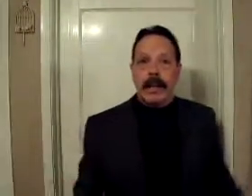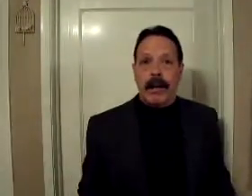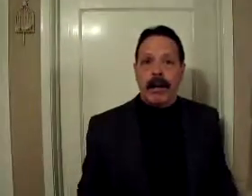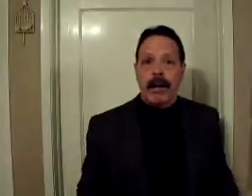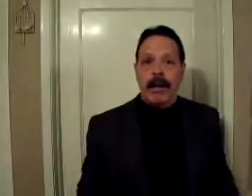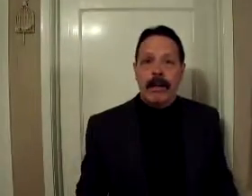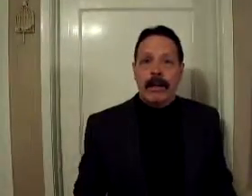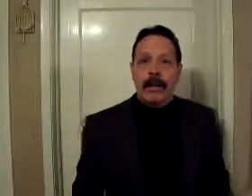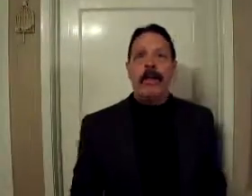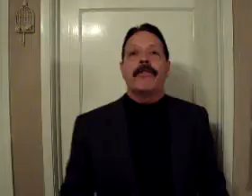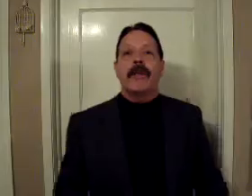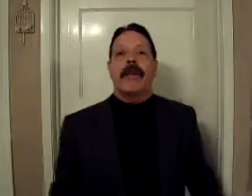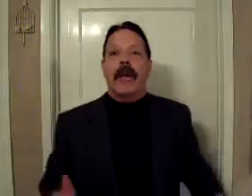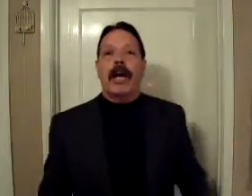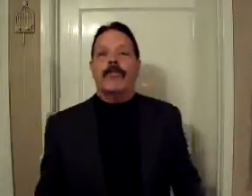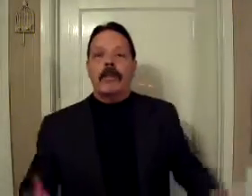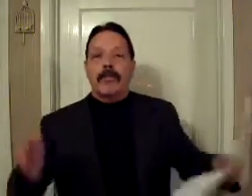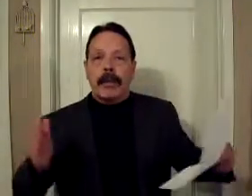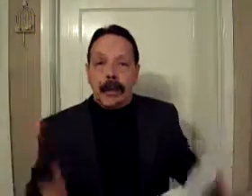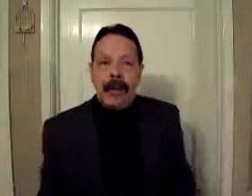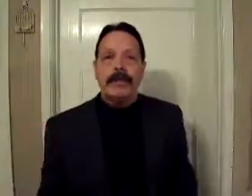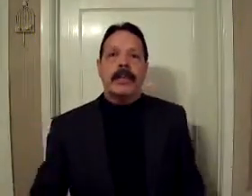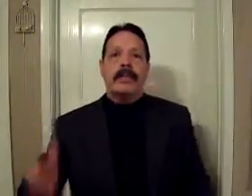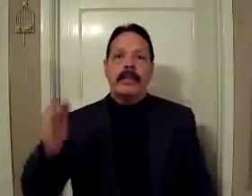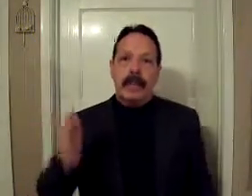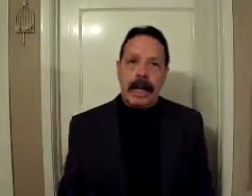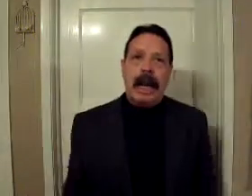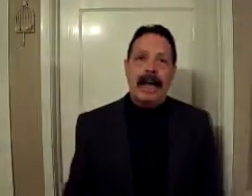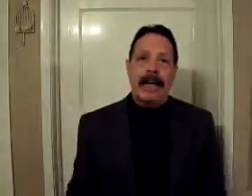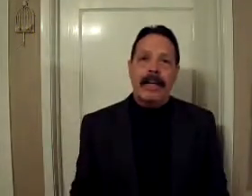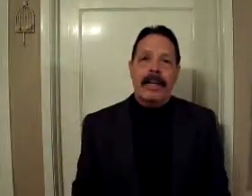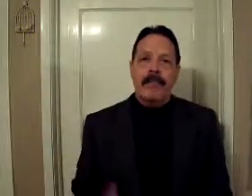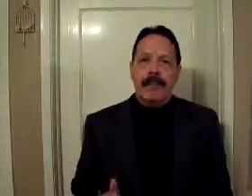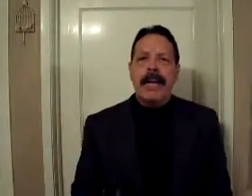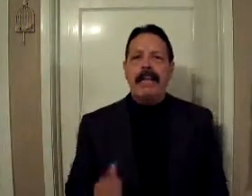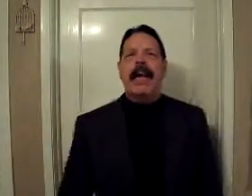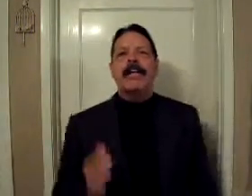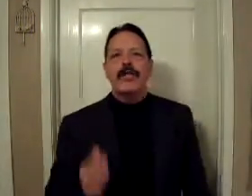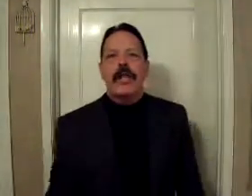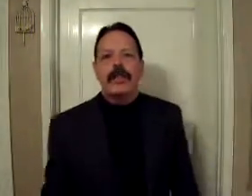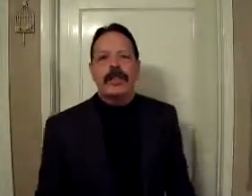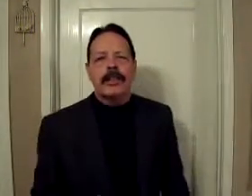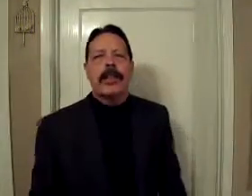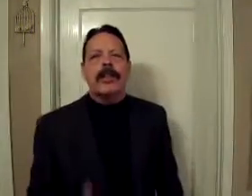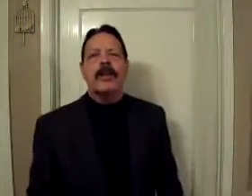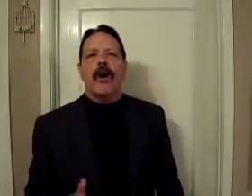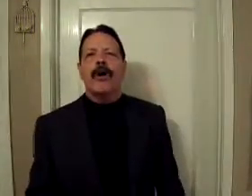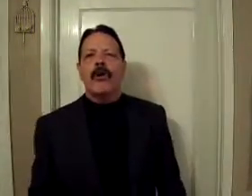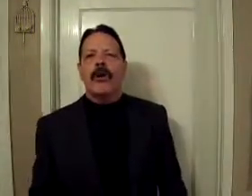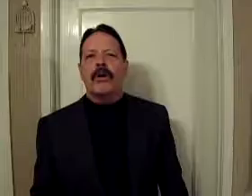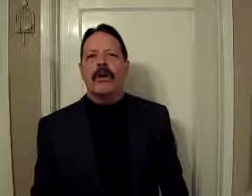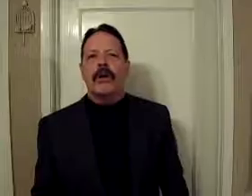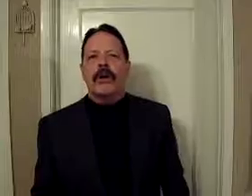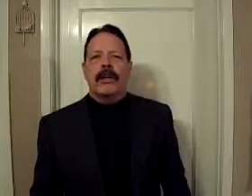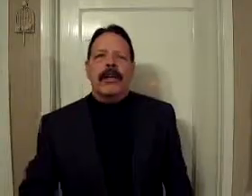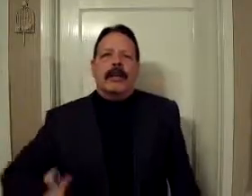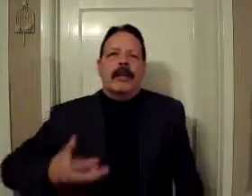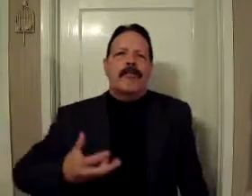there, live your life pleasing to God. Be like Jesus in your world. Let the